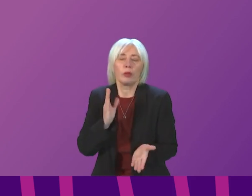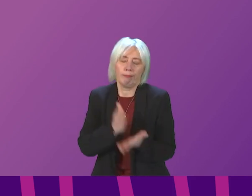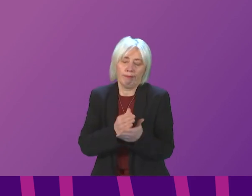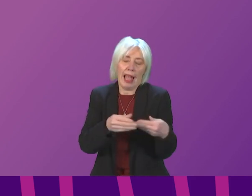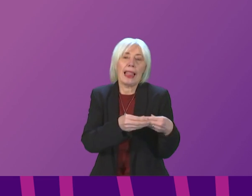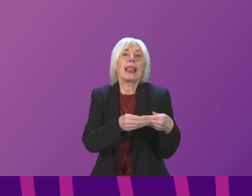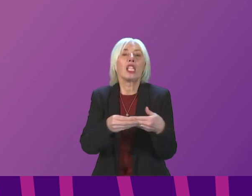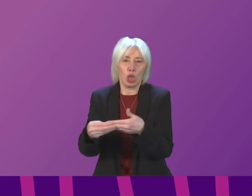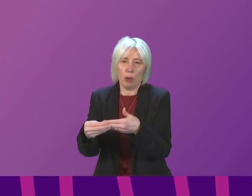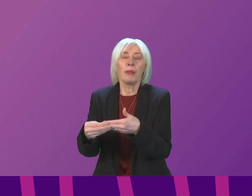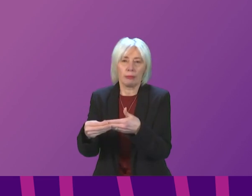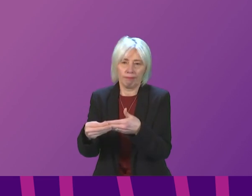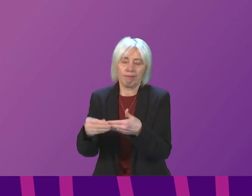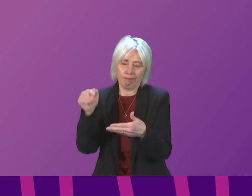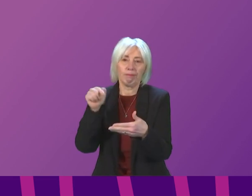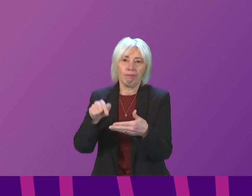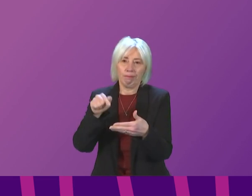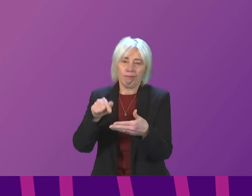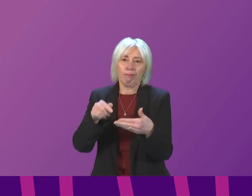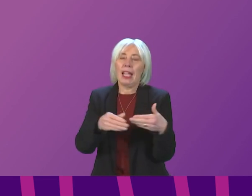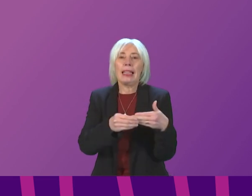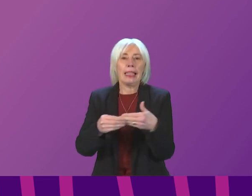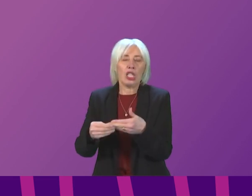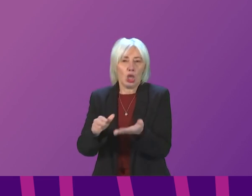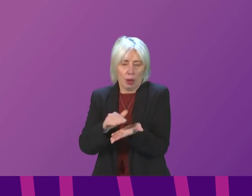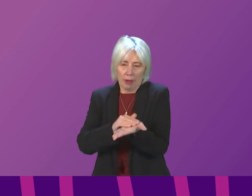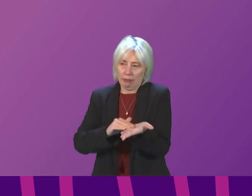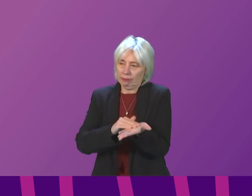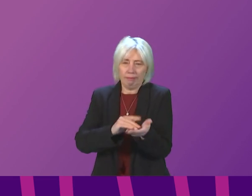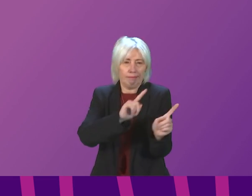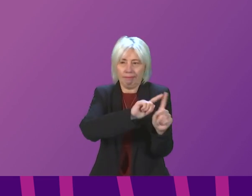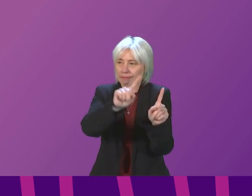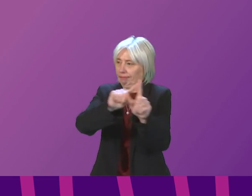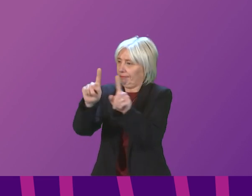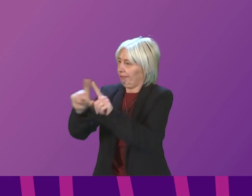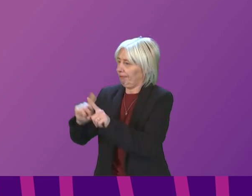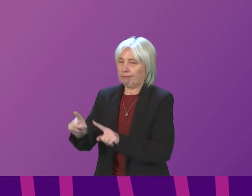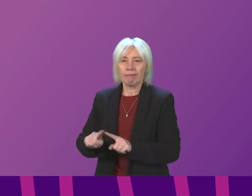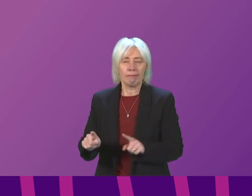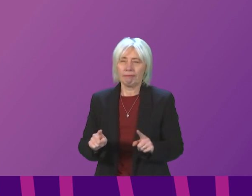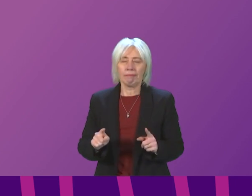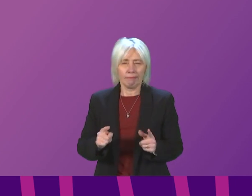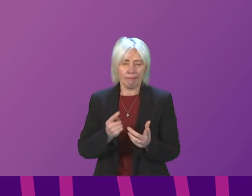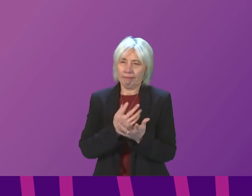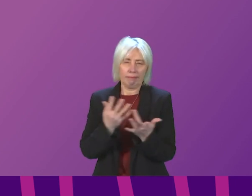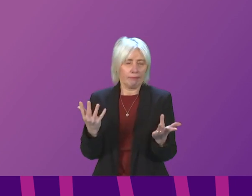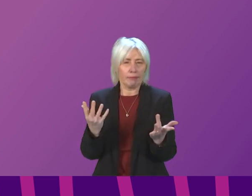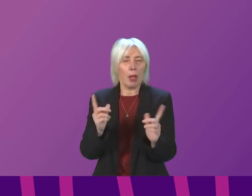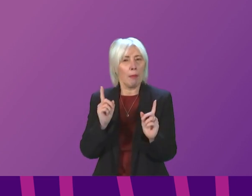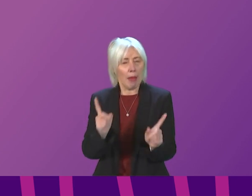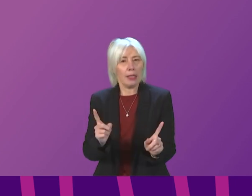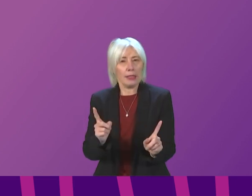Leadership has been defined by different people in many ways. However,